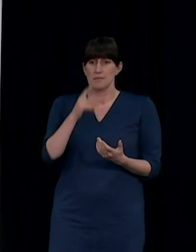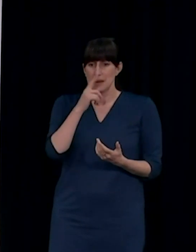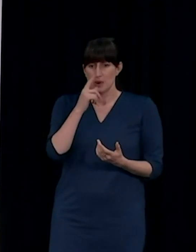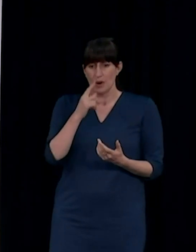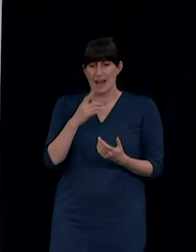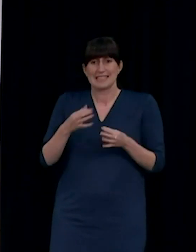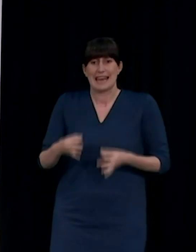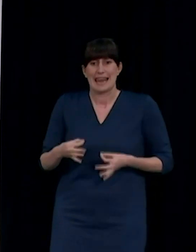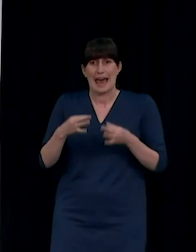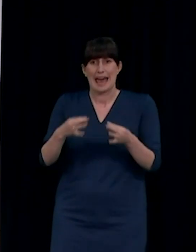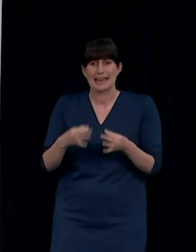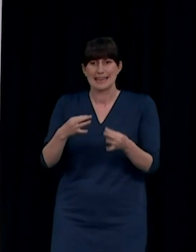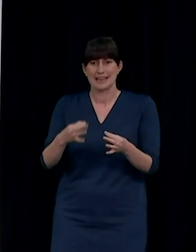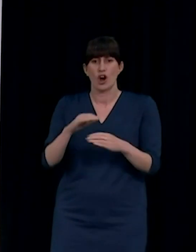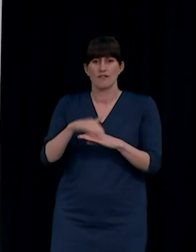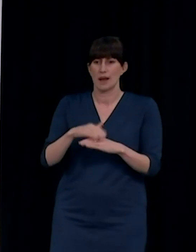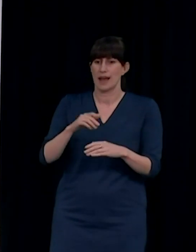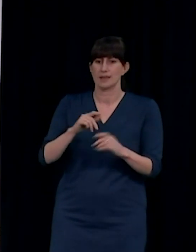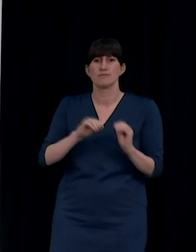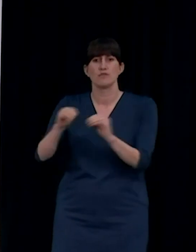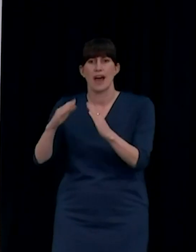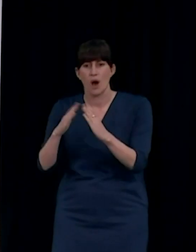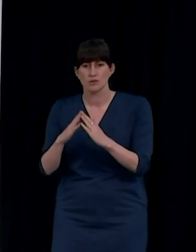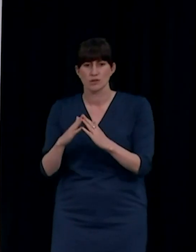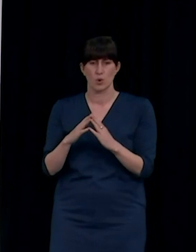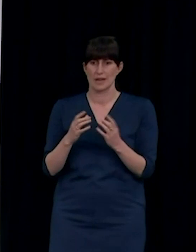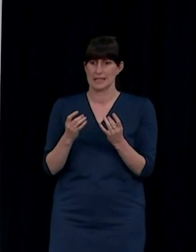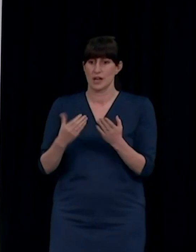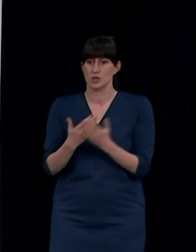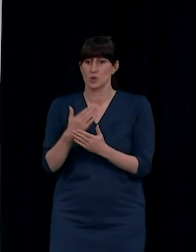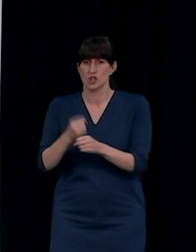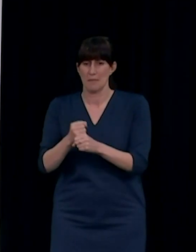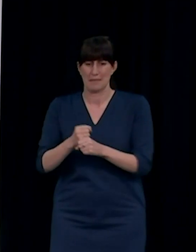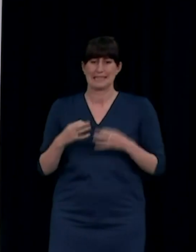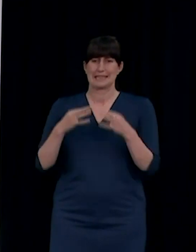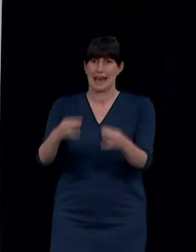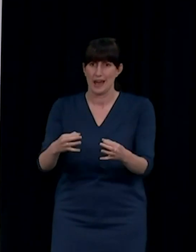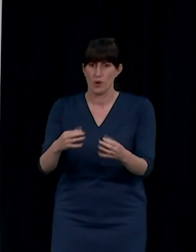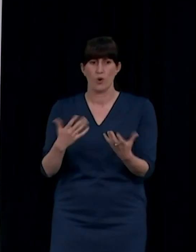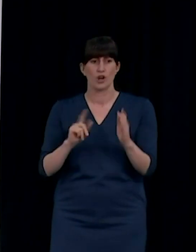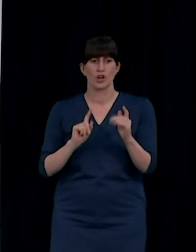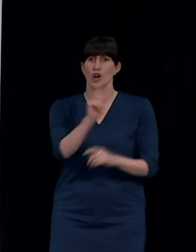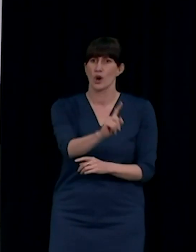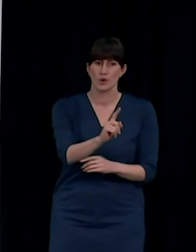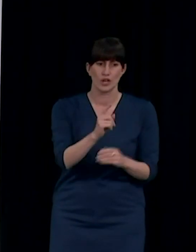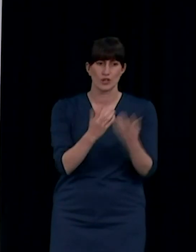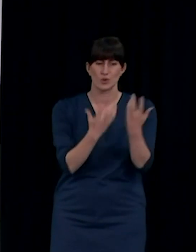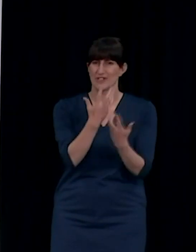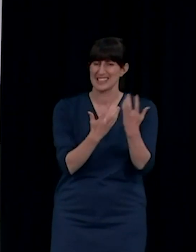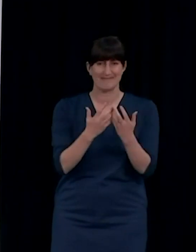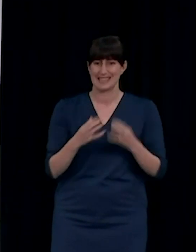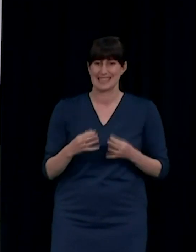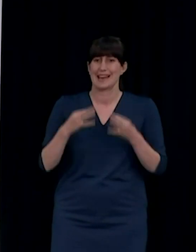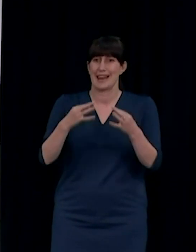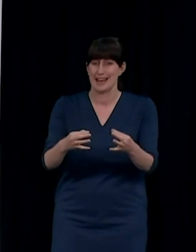house for only so long, for example, or starting a new job, or continuing with their tertiary education. Many people intend or need to